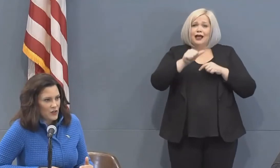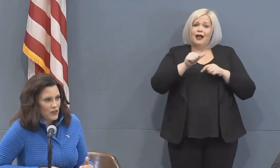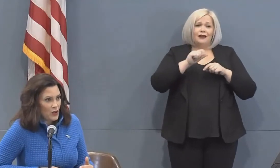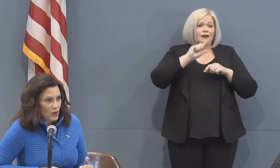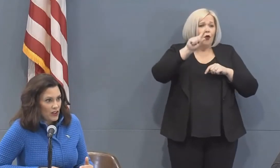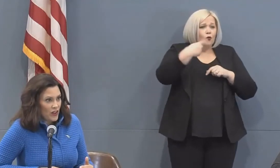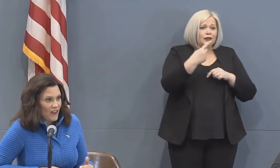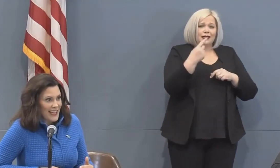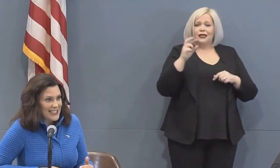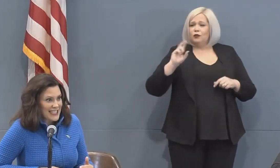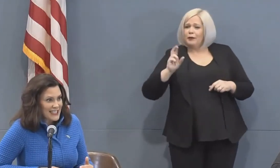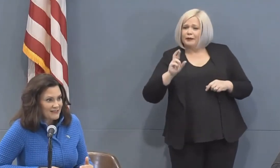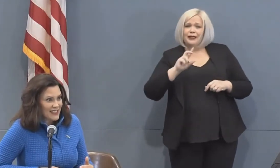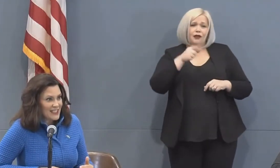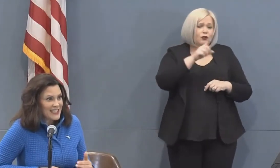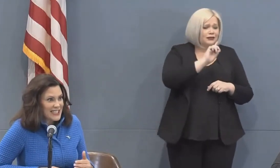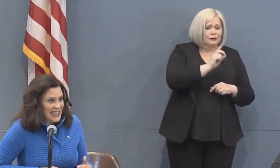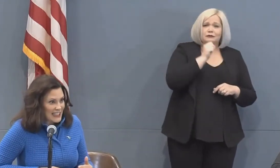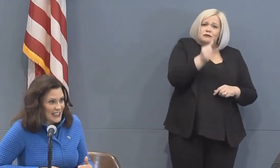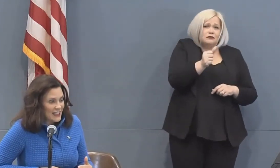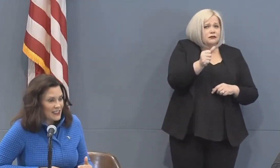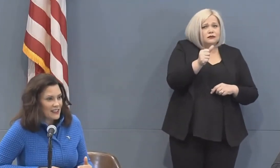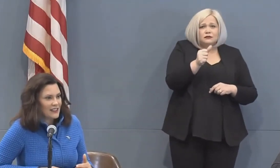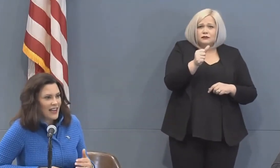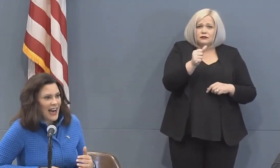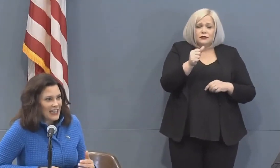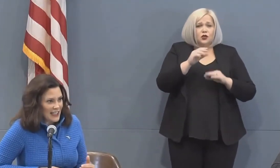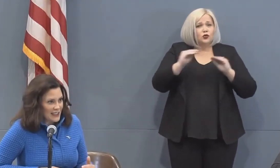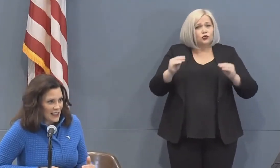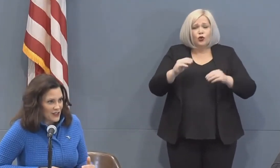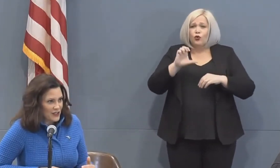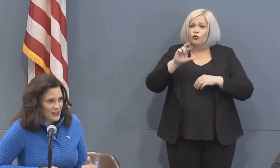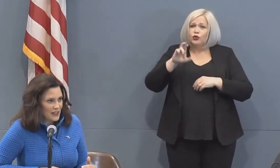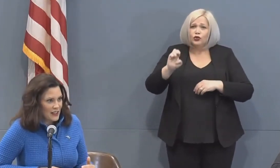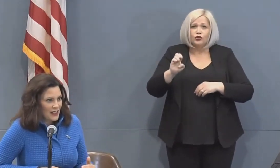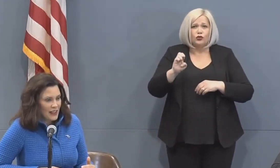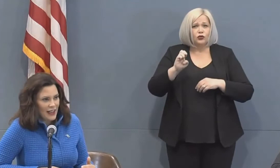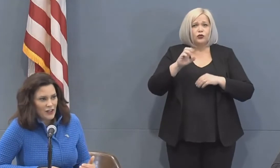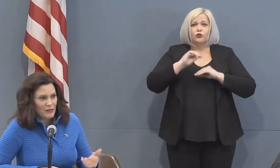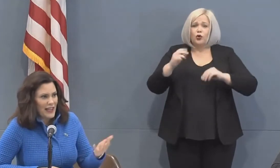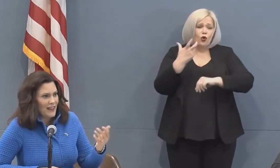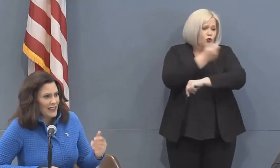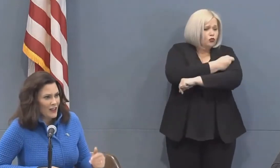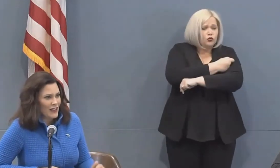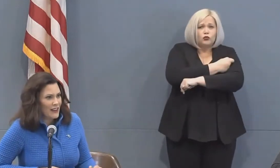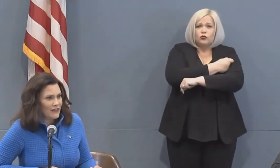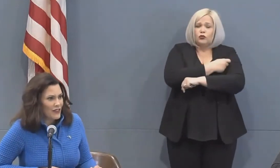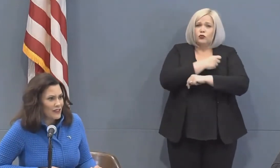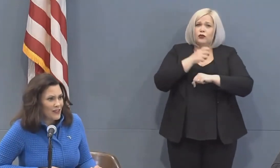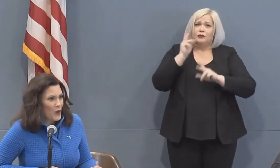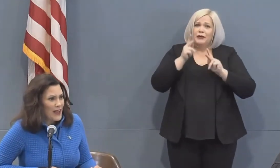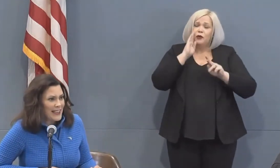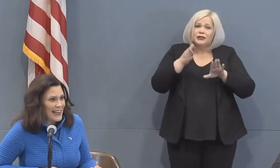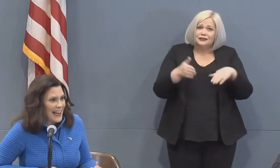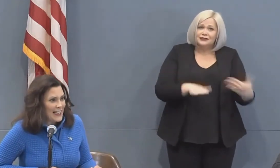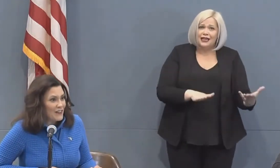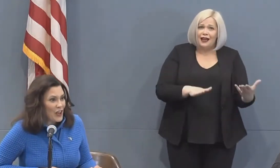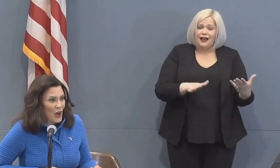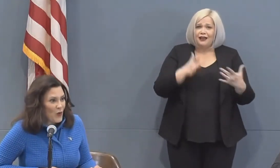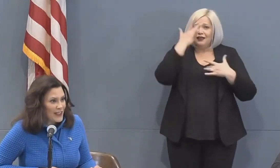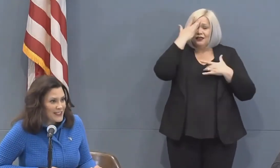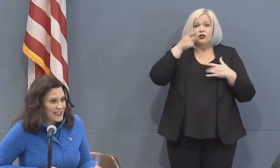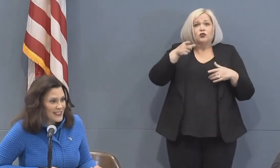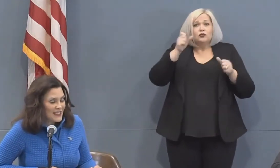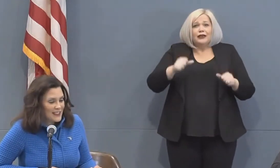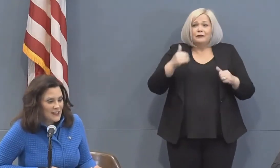has no cure no vaccine that is deadly highly contagious and you can be carrying it for a week and not